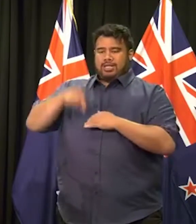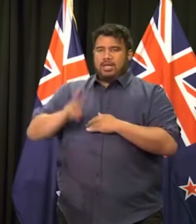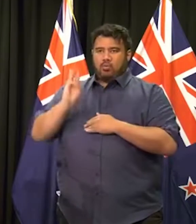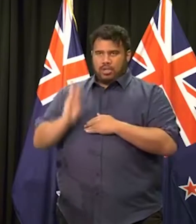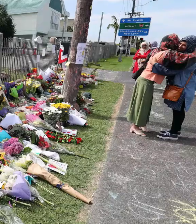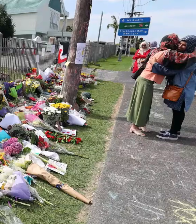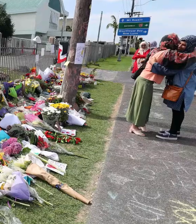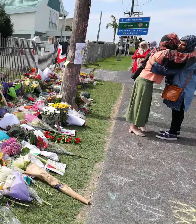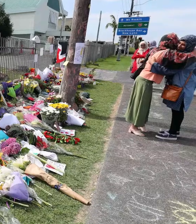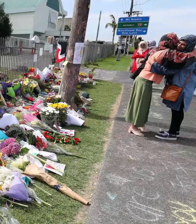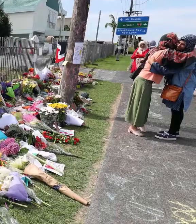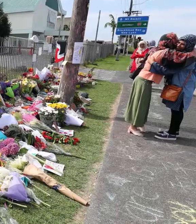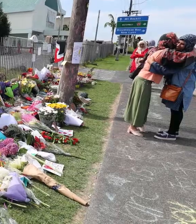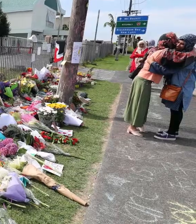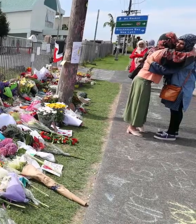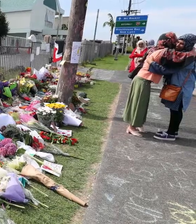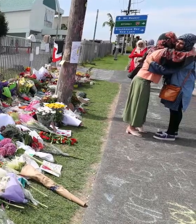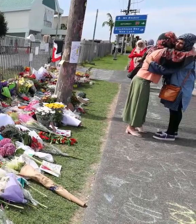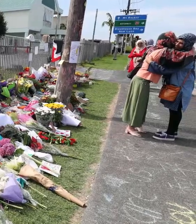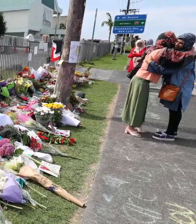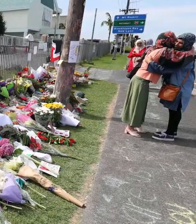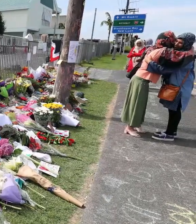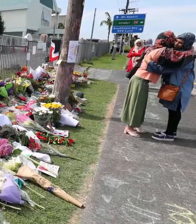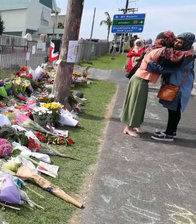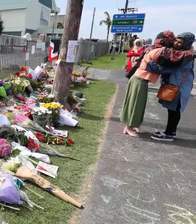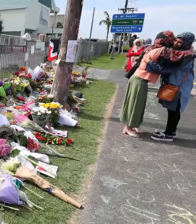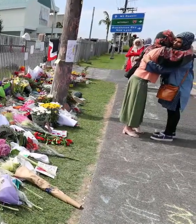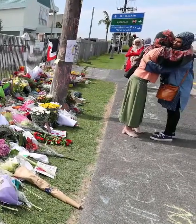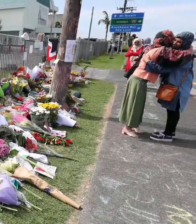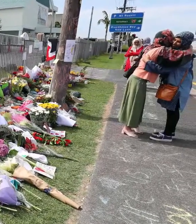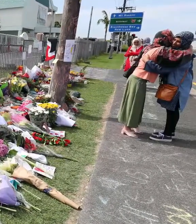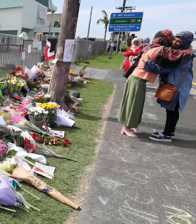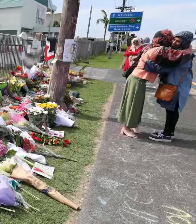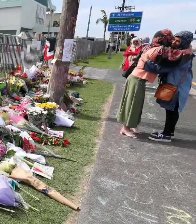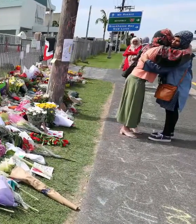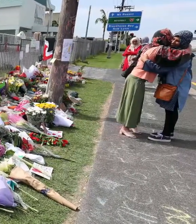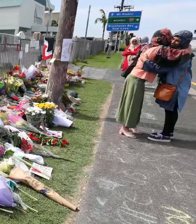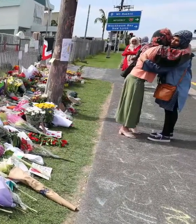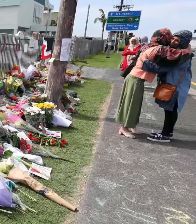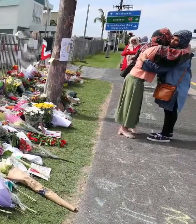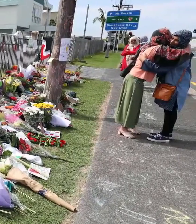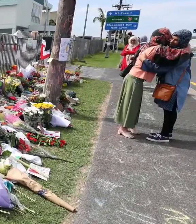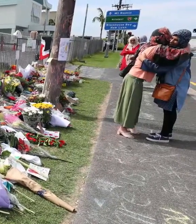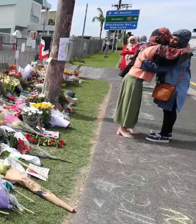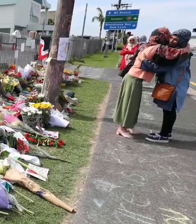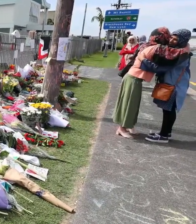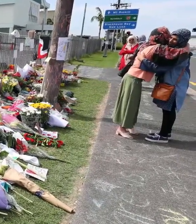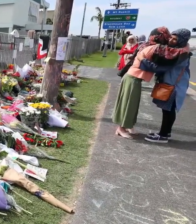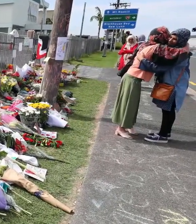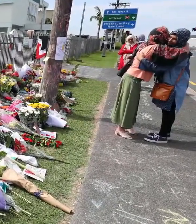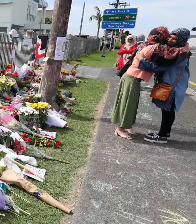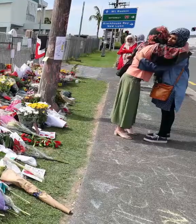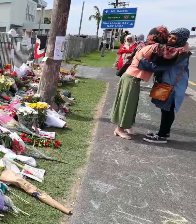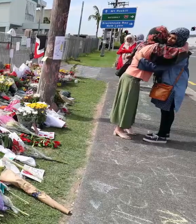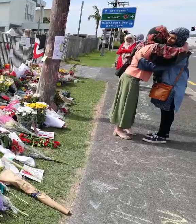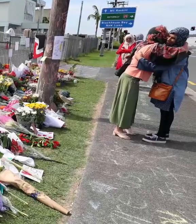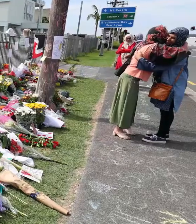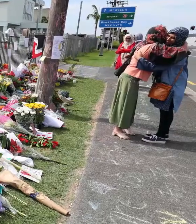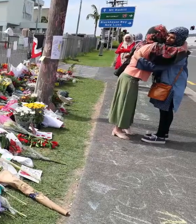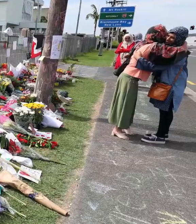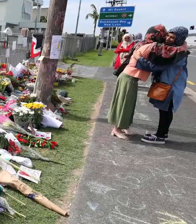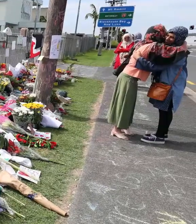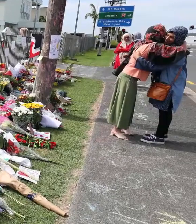in Christchurch. This will ensure all agencies are working closely together to ensure the needs of victims and their families are being met.